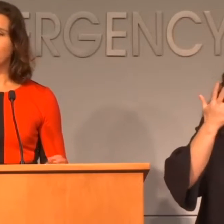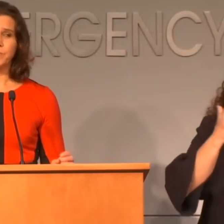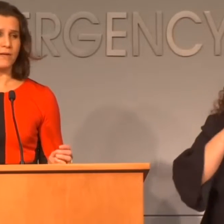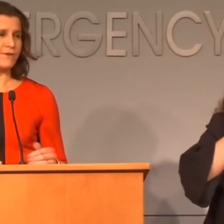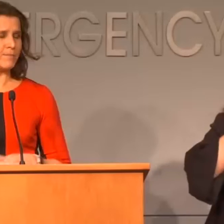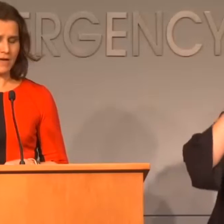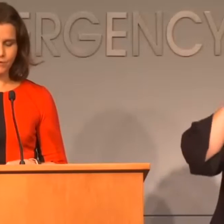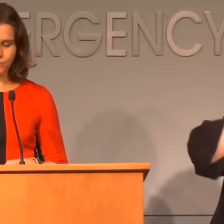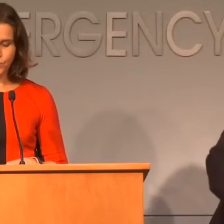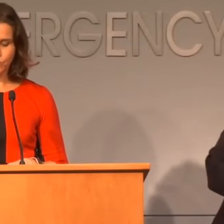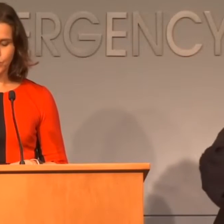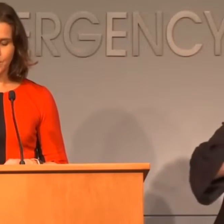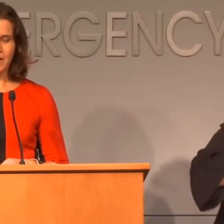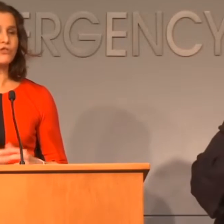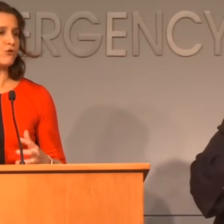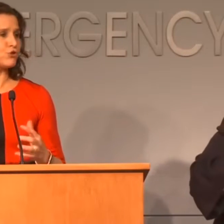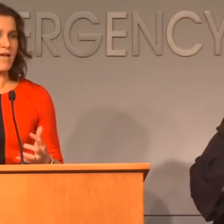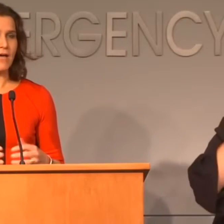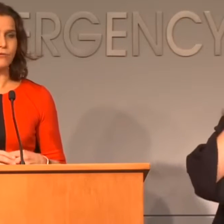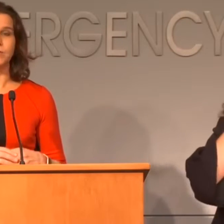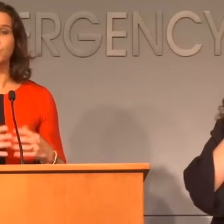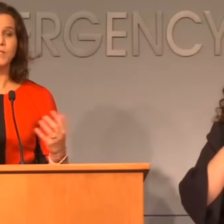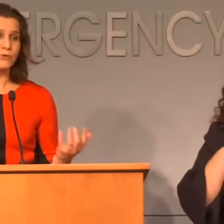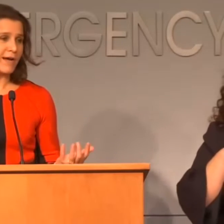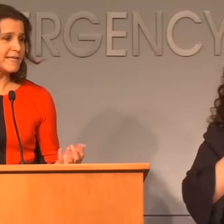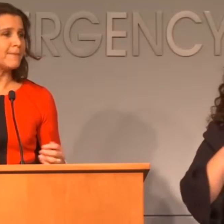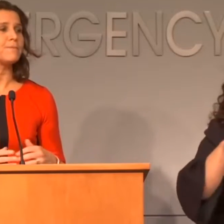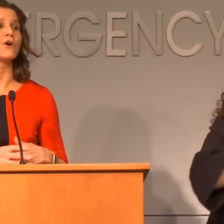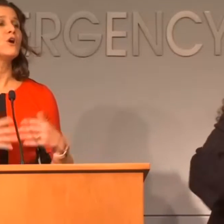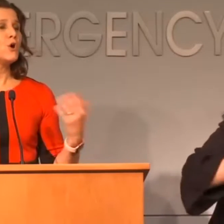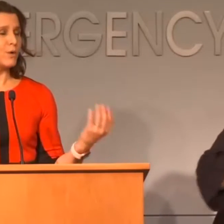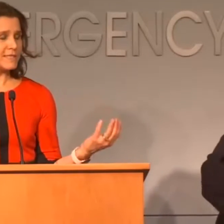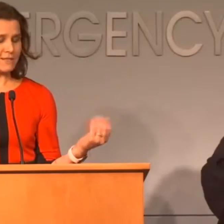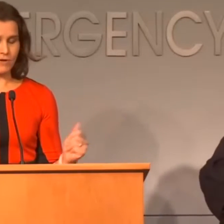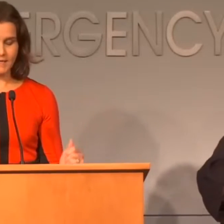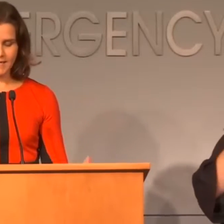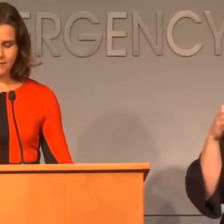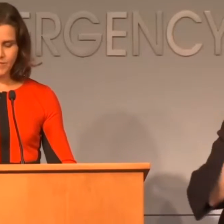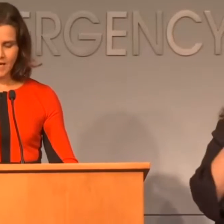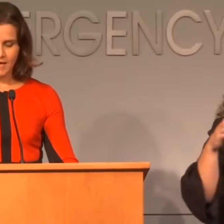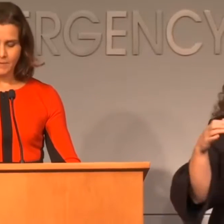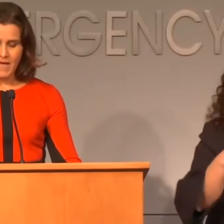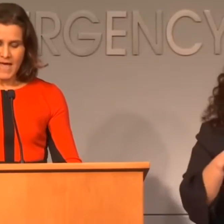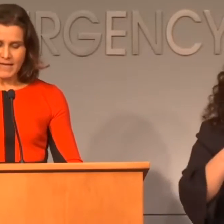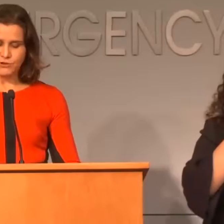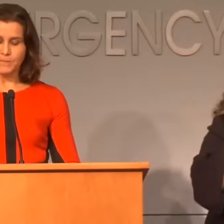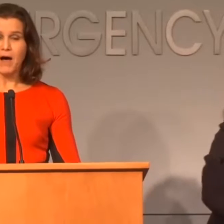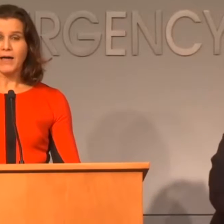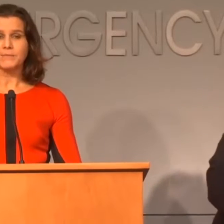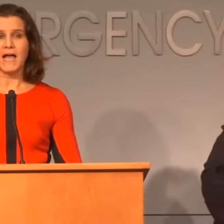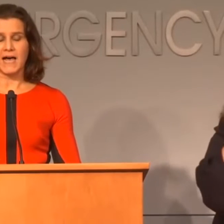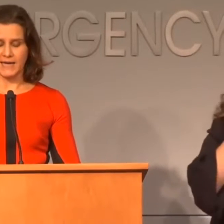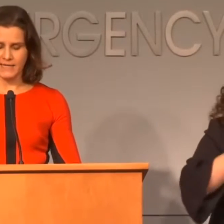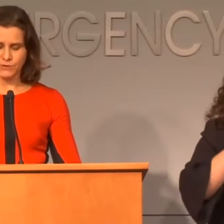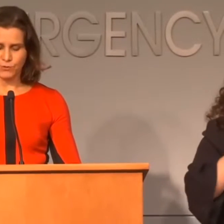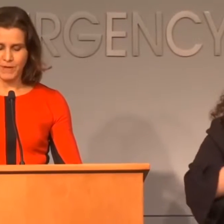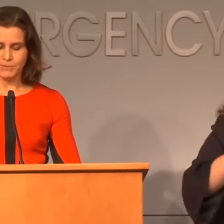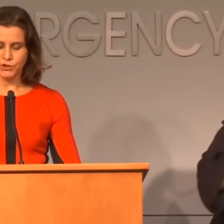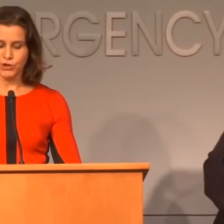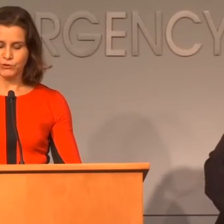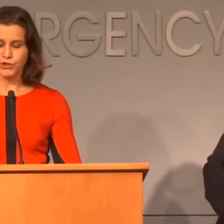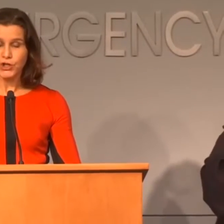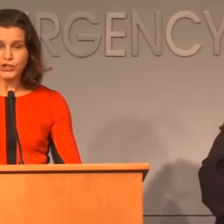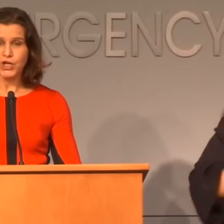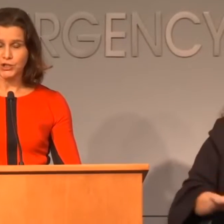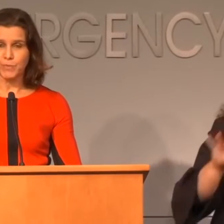and we know there's been a fair amount of confusion about social gatherings. What's the right number? What's the right length of time? And so the bottom line is for